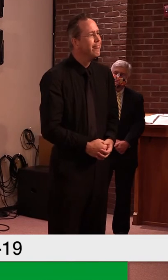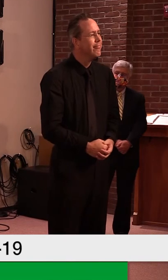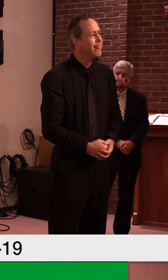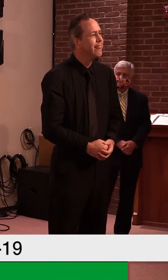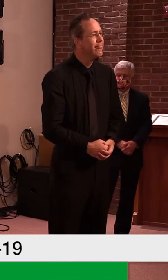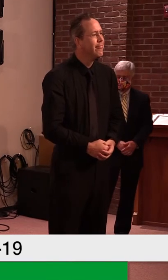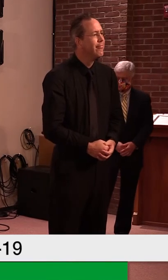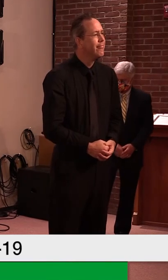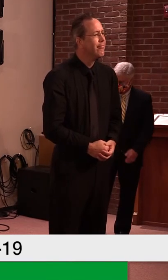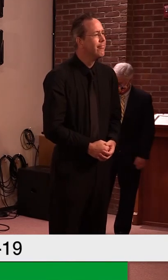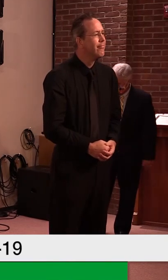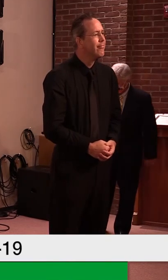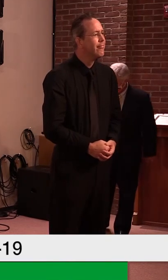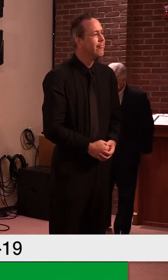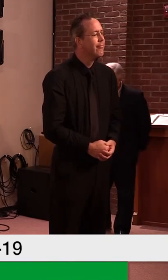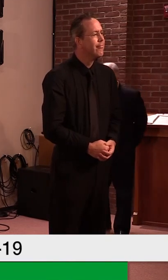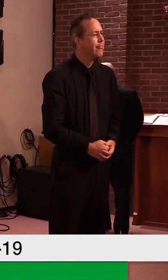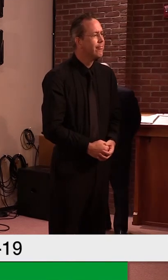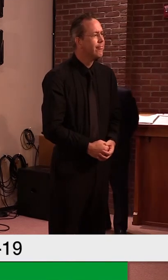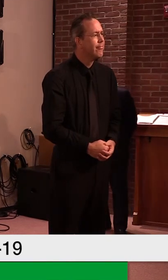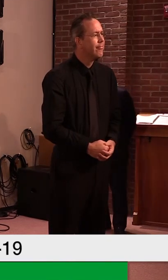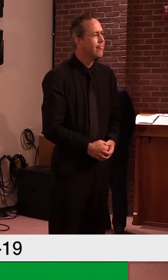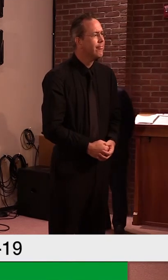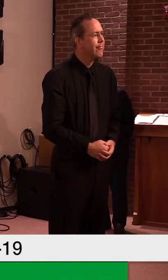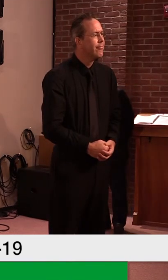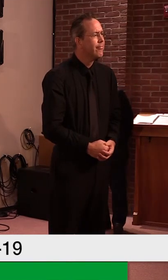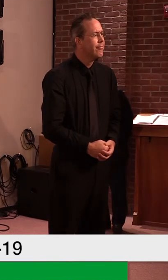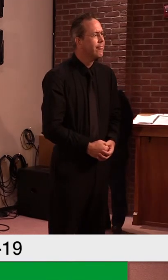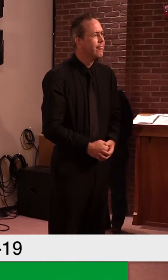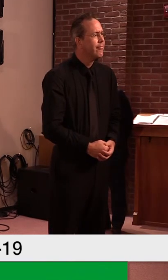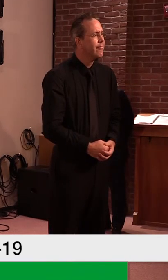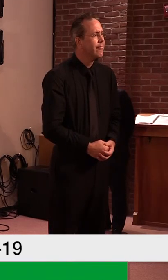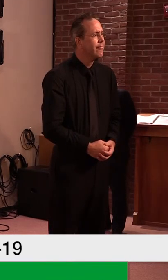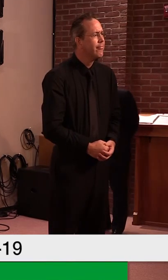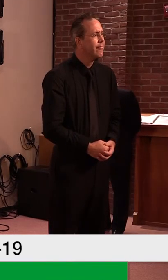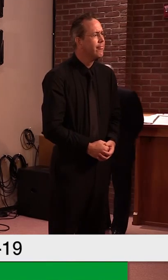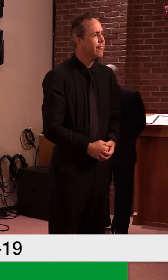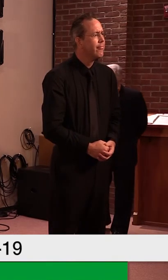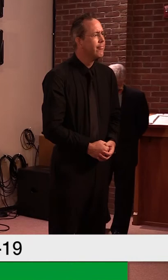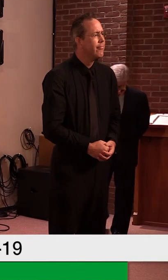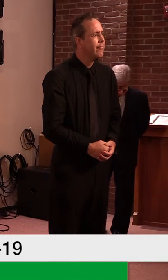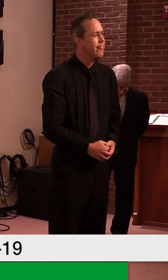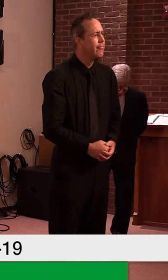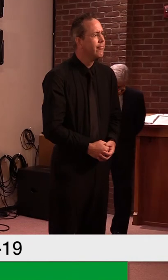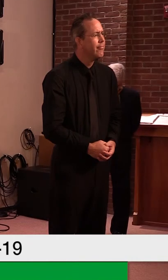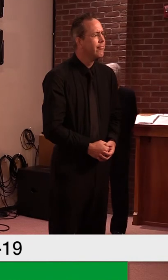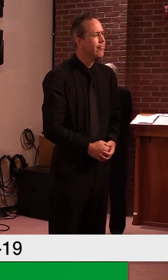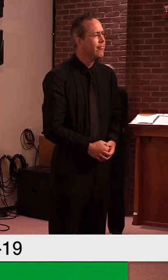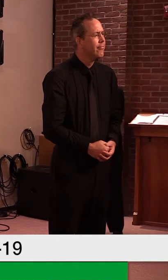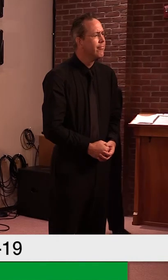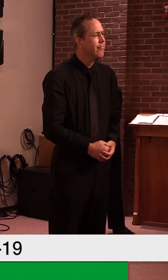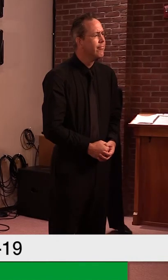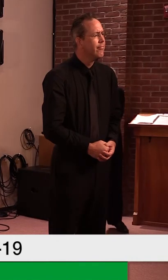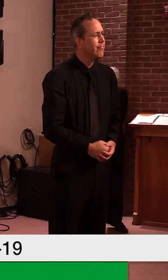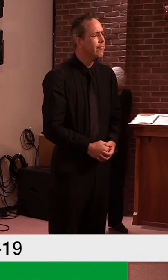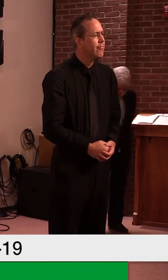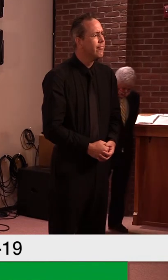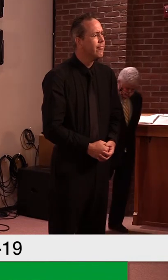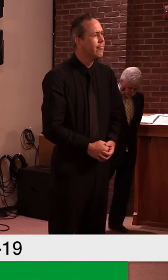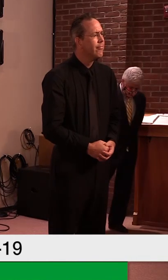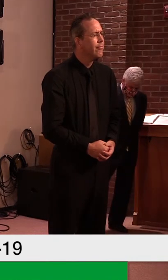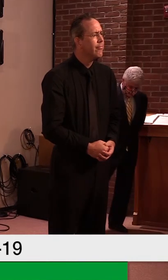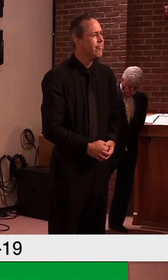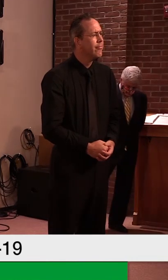We're hearing a lot about small groups of parents creating learning pods to help their kids with distance, distance learning, even hiring tutors to work with their children.